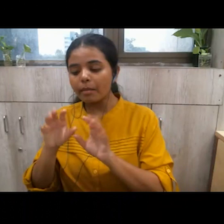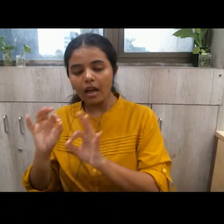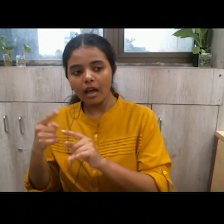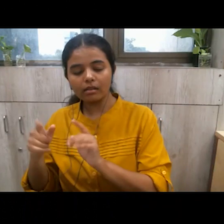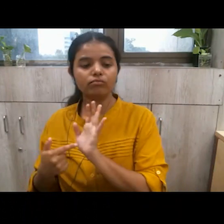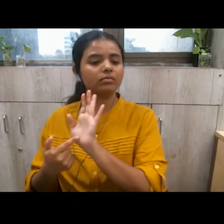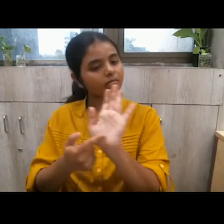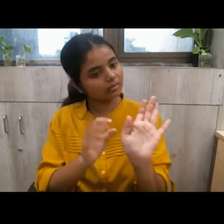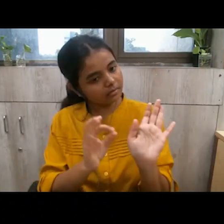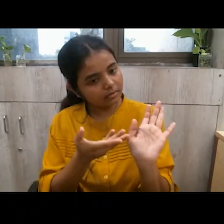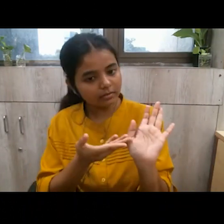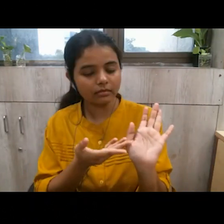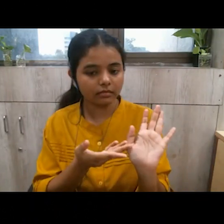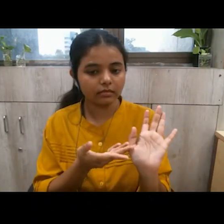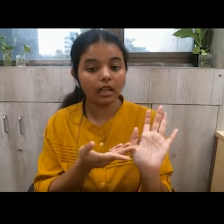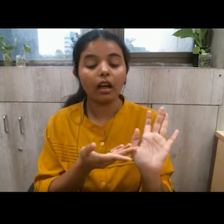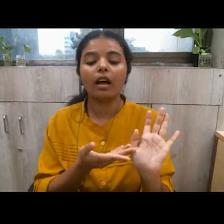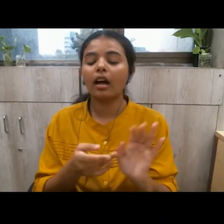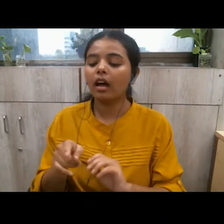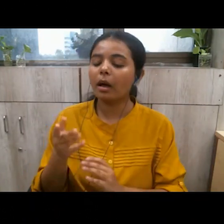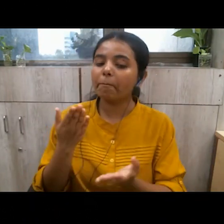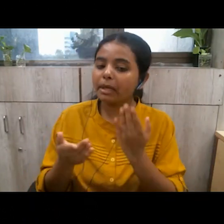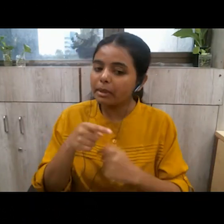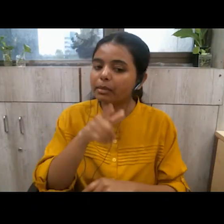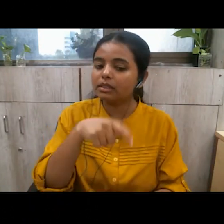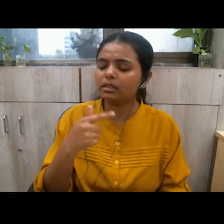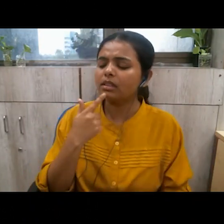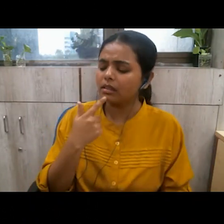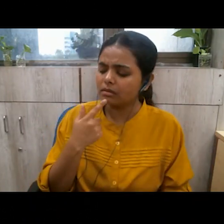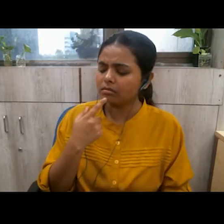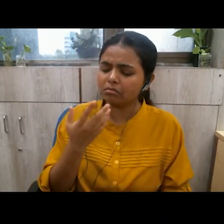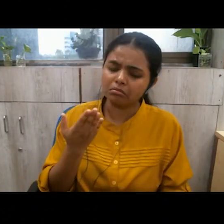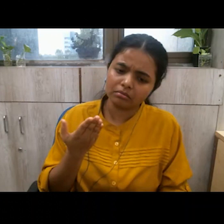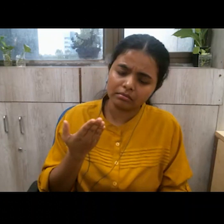setting the right example and then he has the possibility